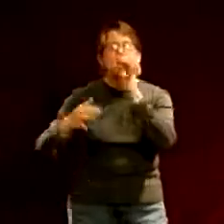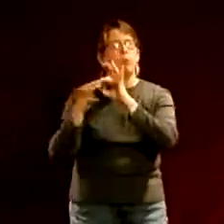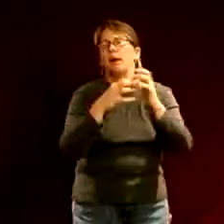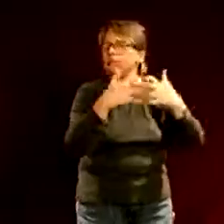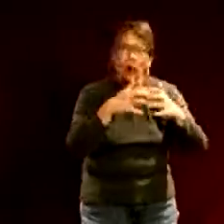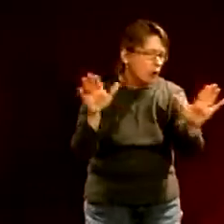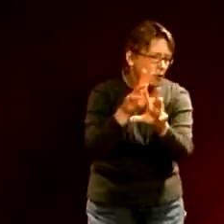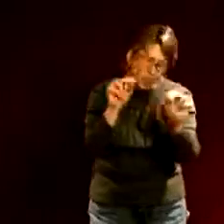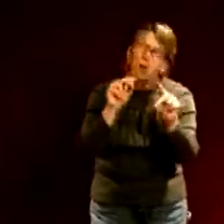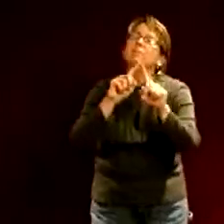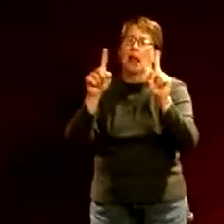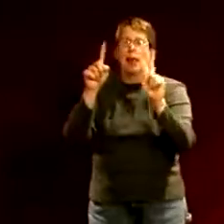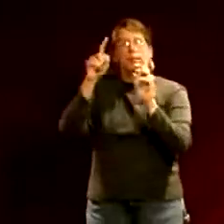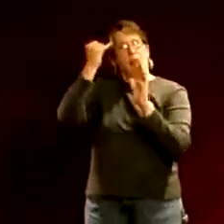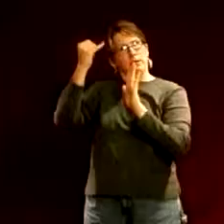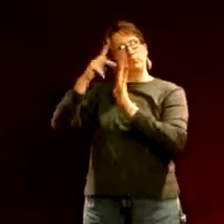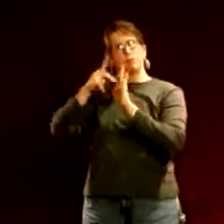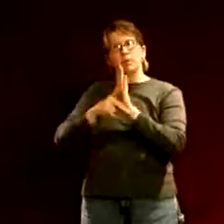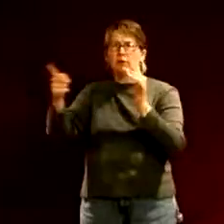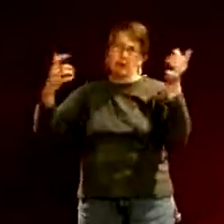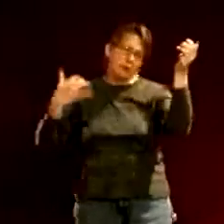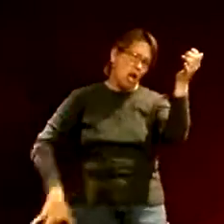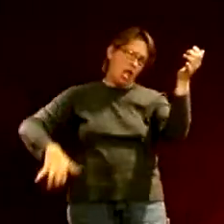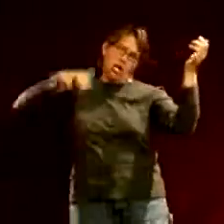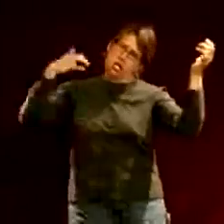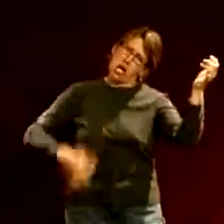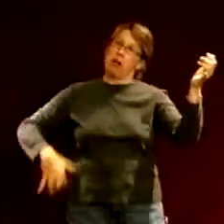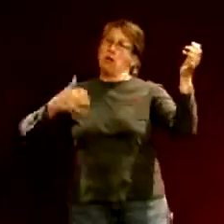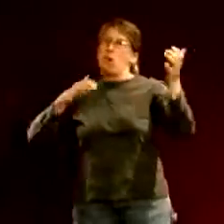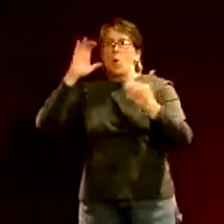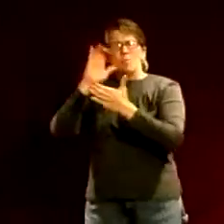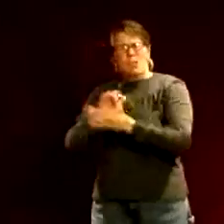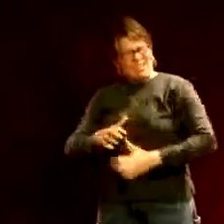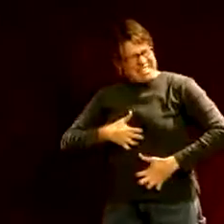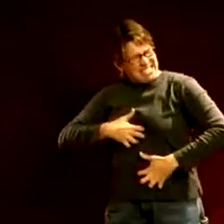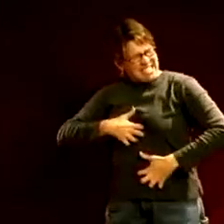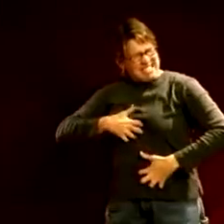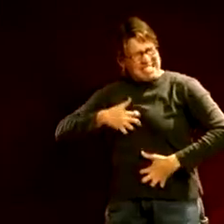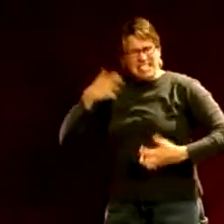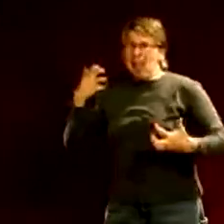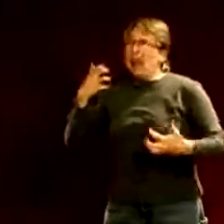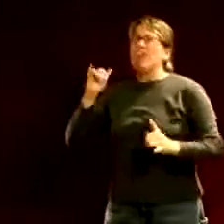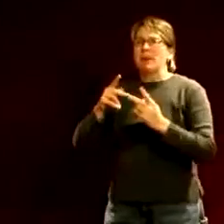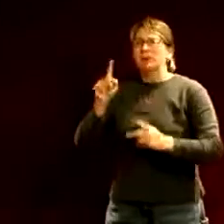this guitar it wasn't related to a motor per se but it's the whole policy that's a setup as far as the noise levels and things